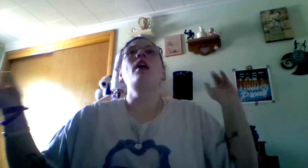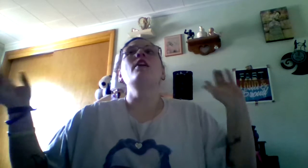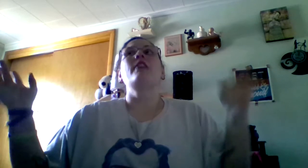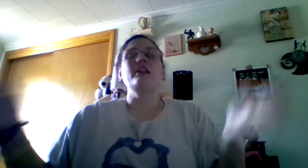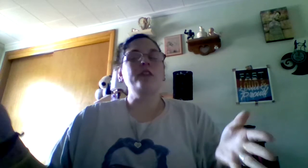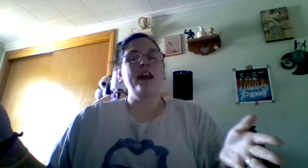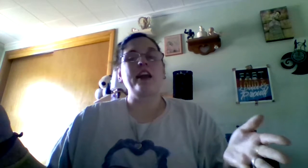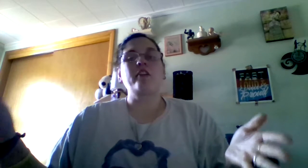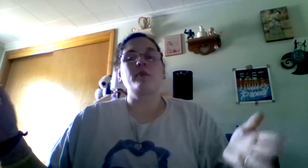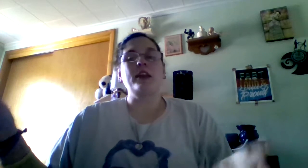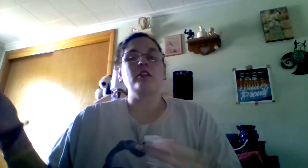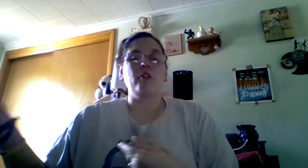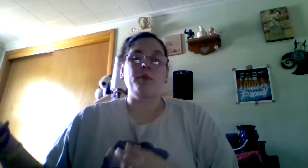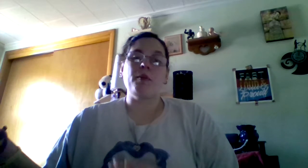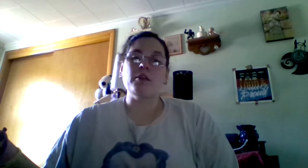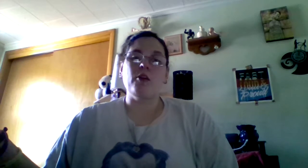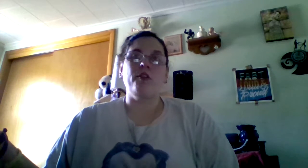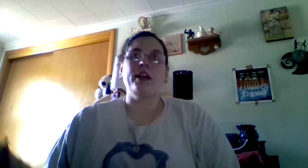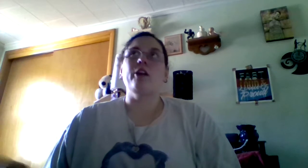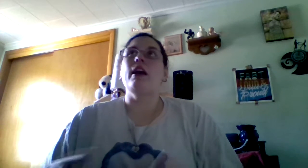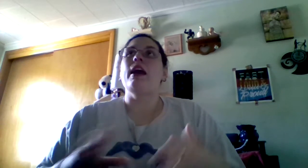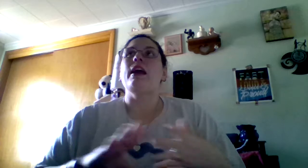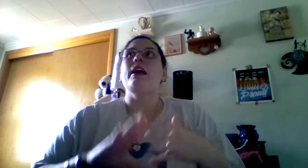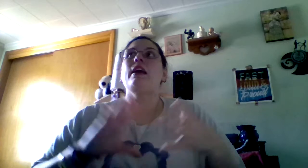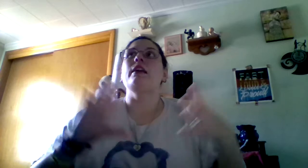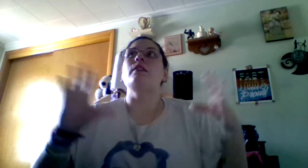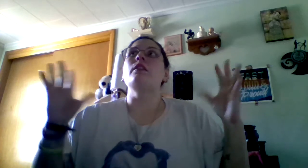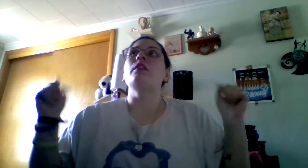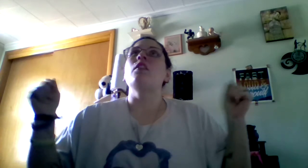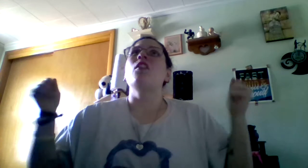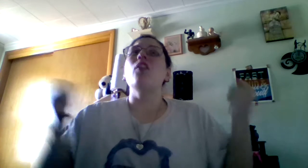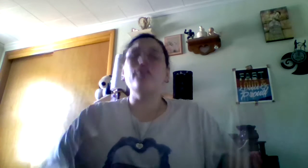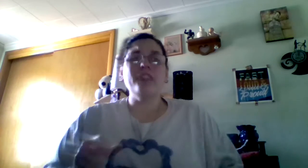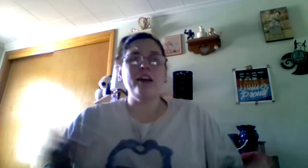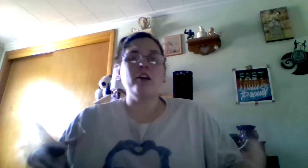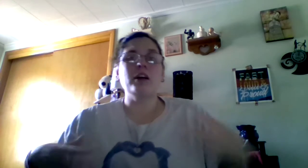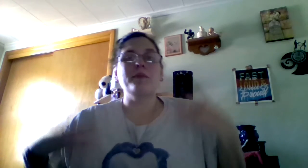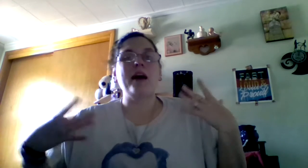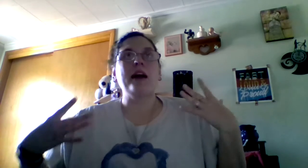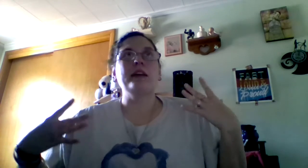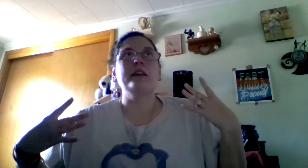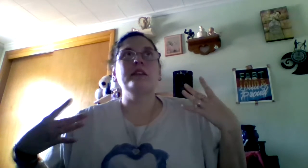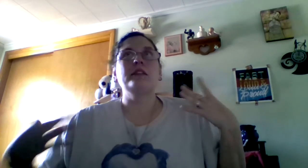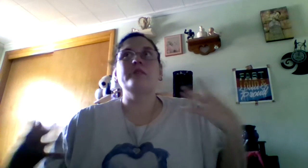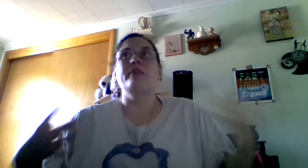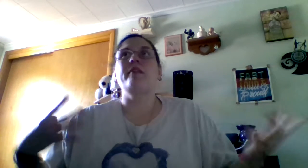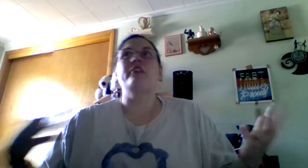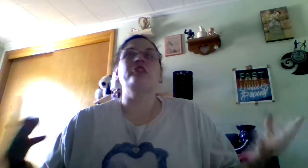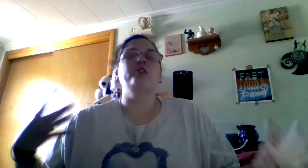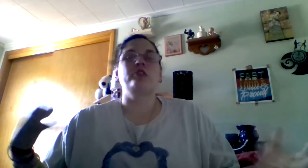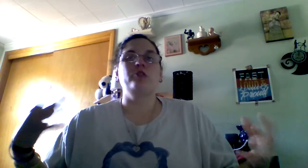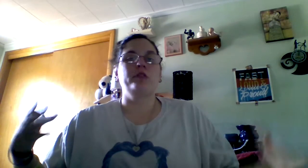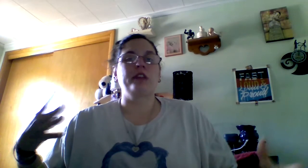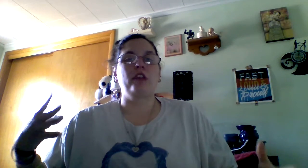Thanks for hanging out with me and I'm going to be Pokemon over here. And hopefully I'll come back. Maybe I shouldn't just do a schedule.